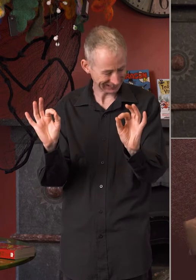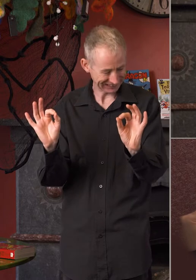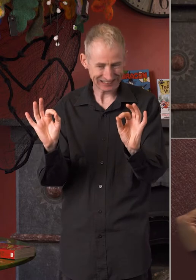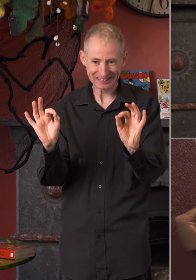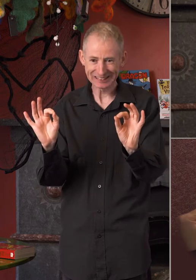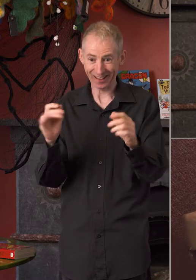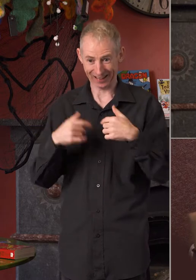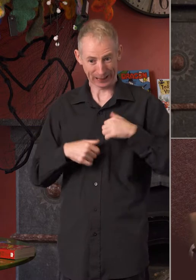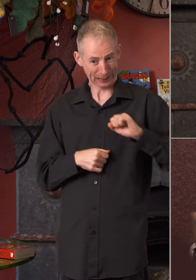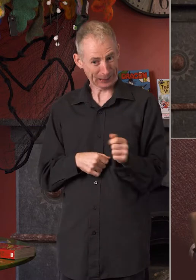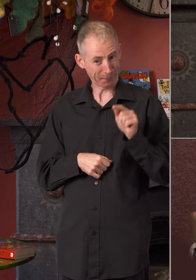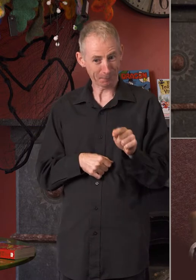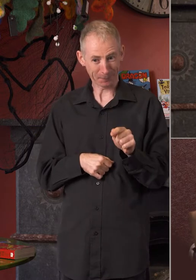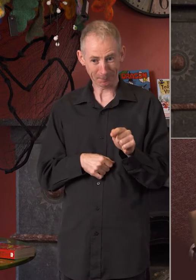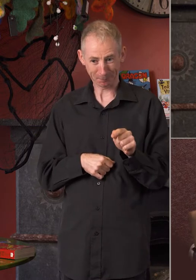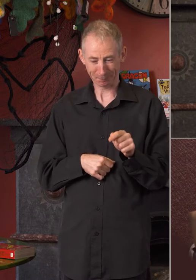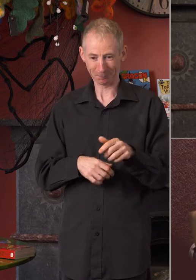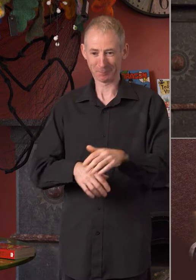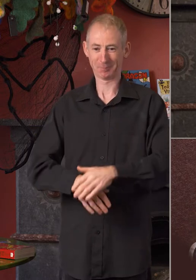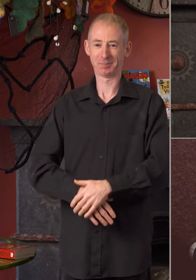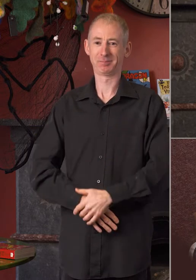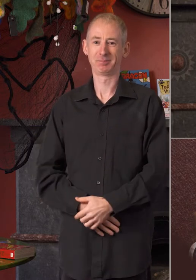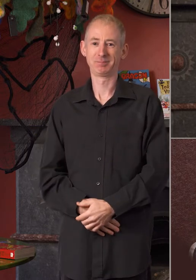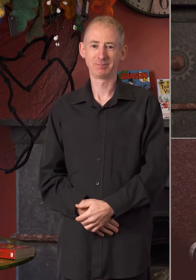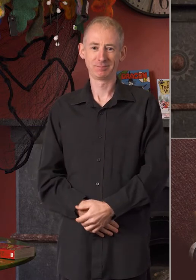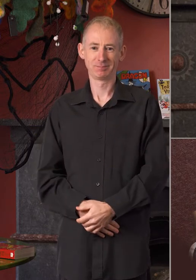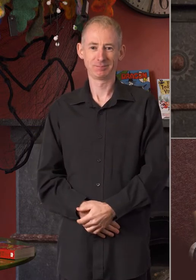perfect and I kept him.